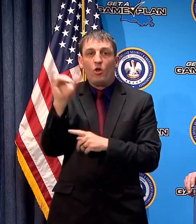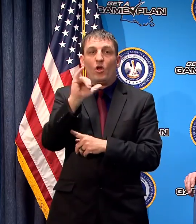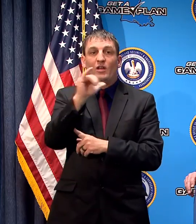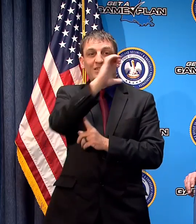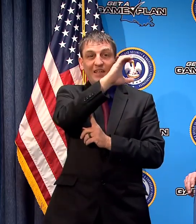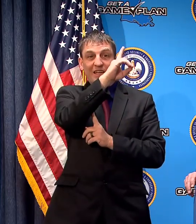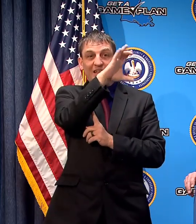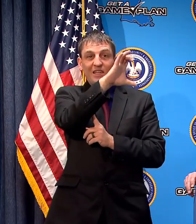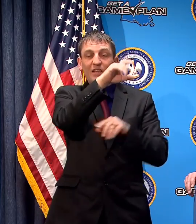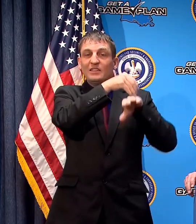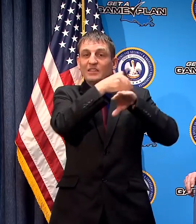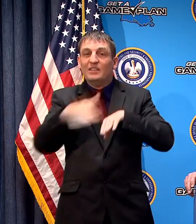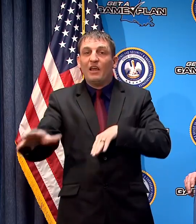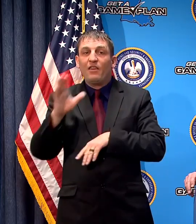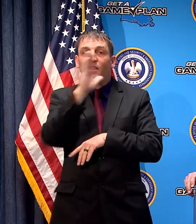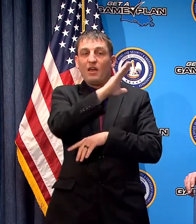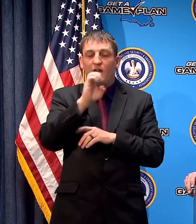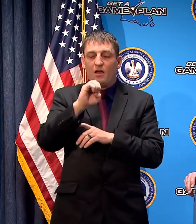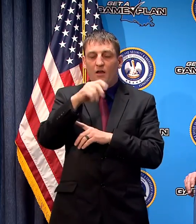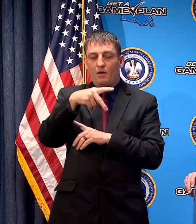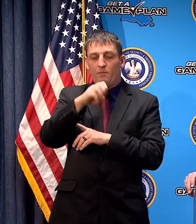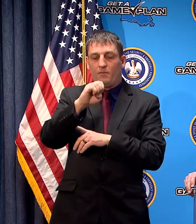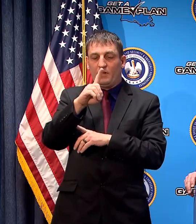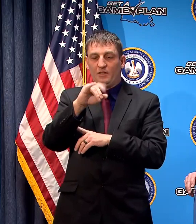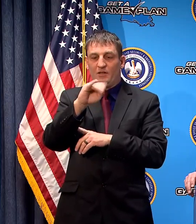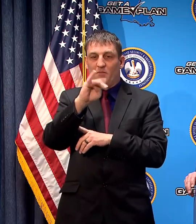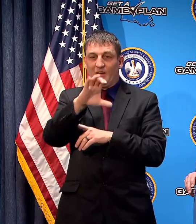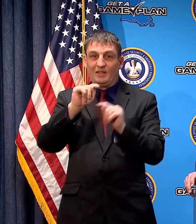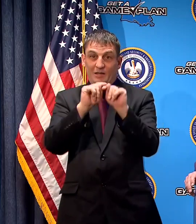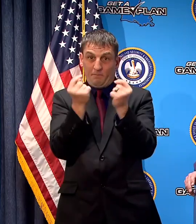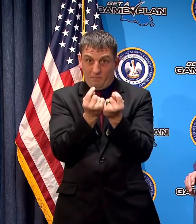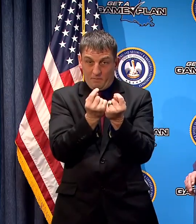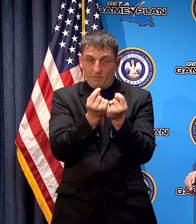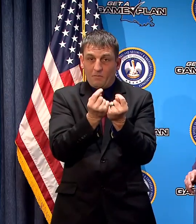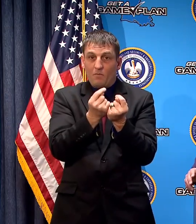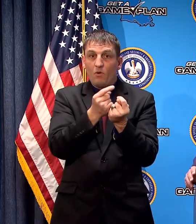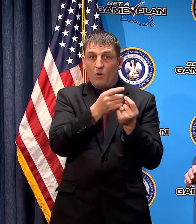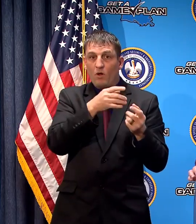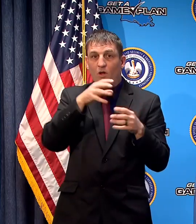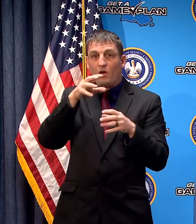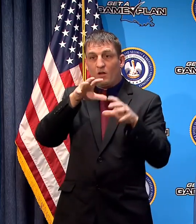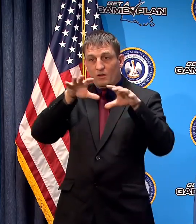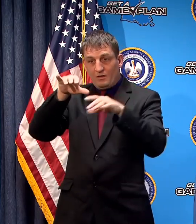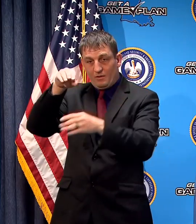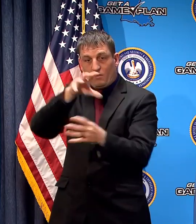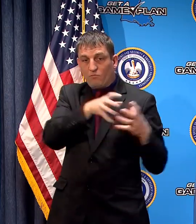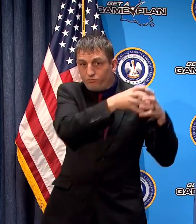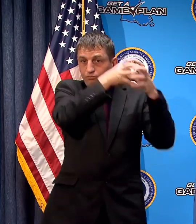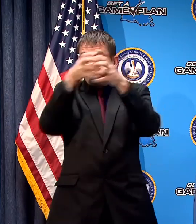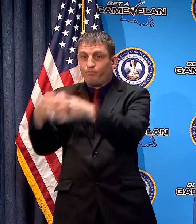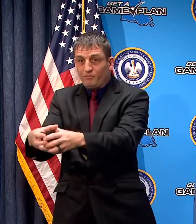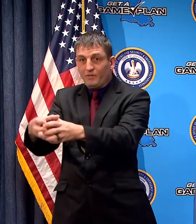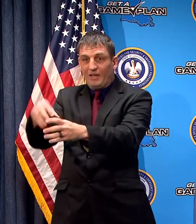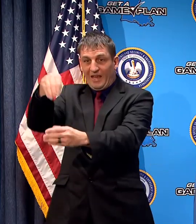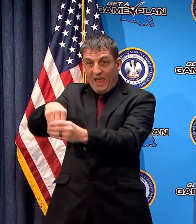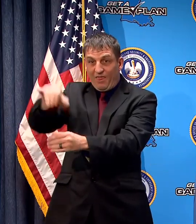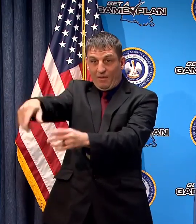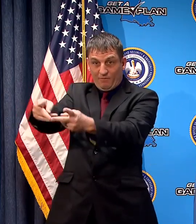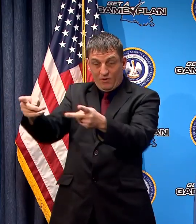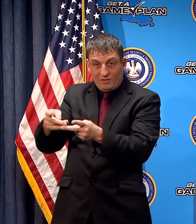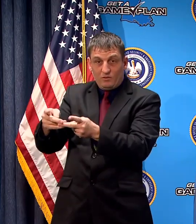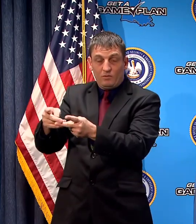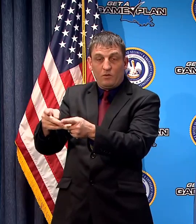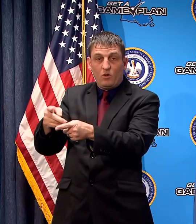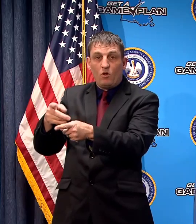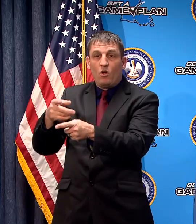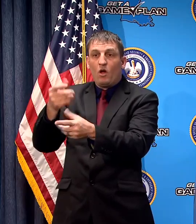sent in that actually took up residence in that home in order to manage this the other